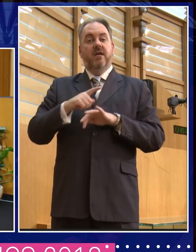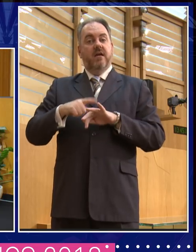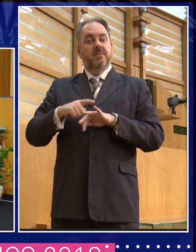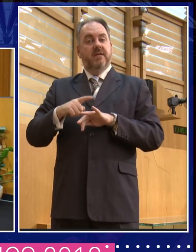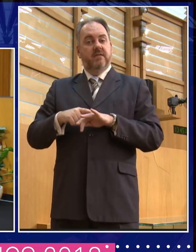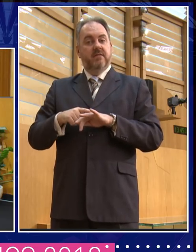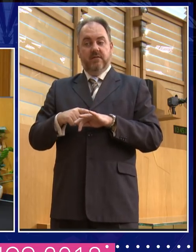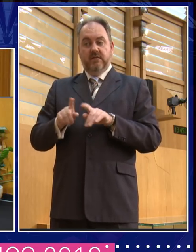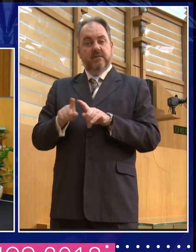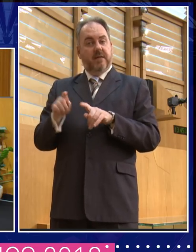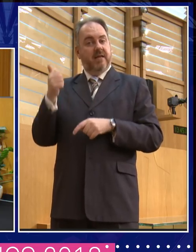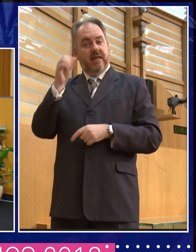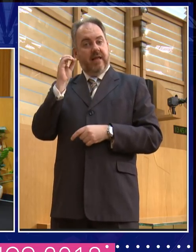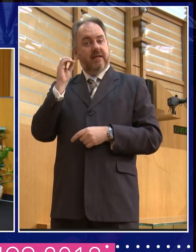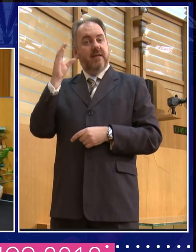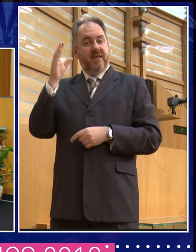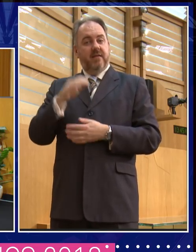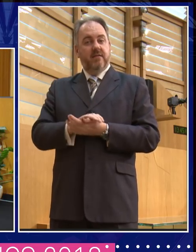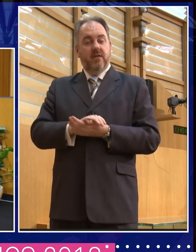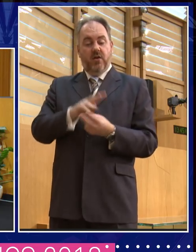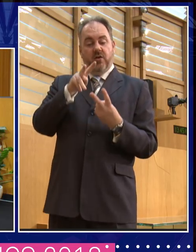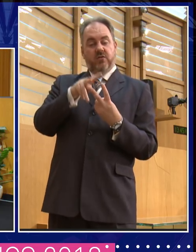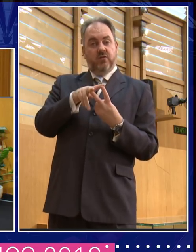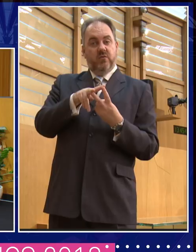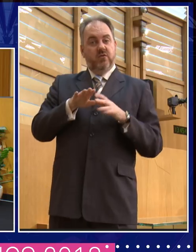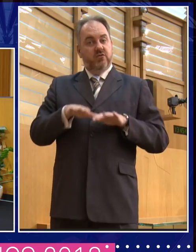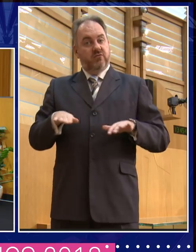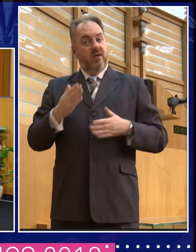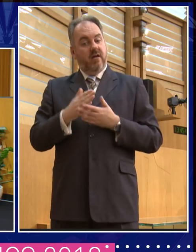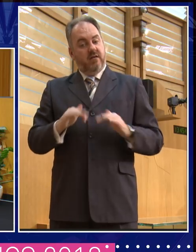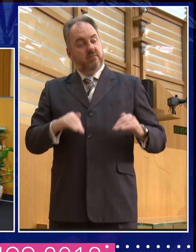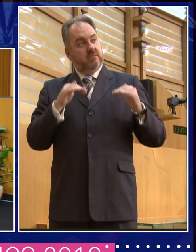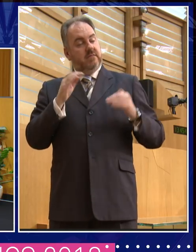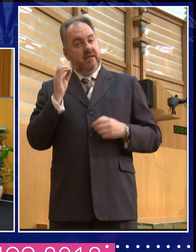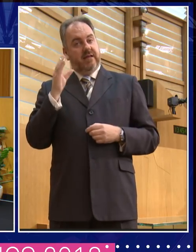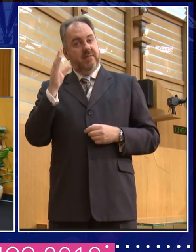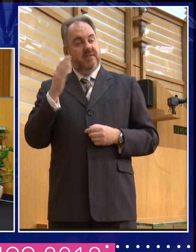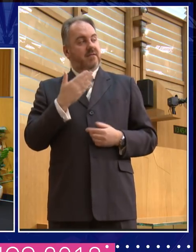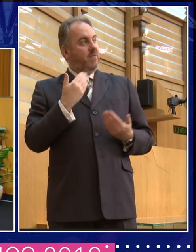historian, has two children who are also academics. I'm delighted to welcome Dame Mary Beard.